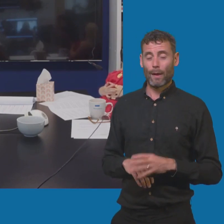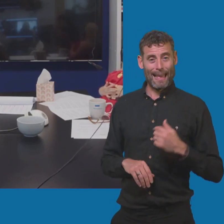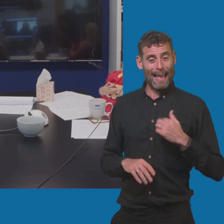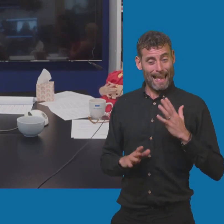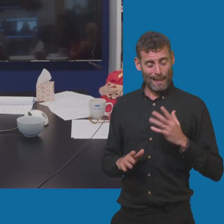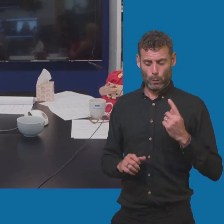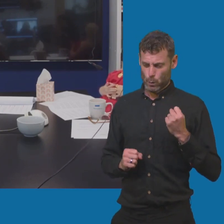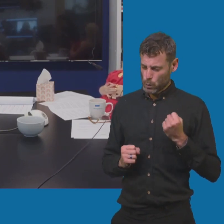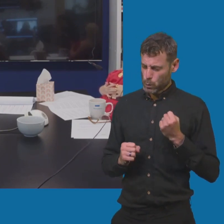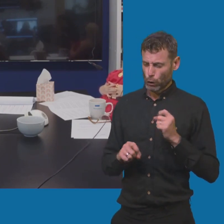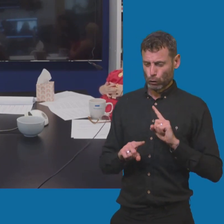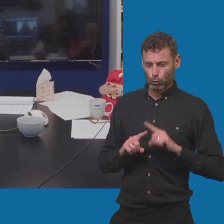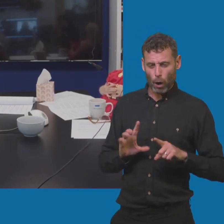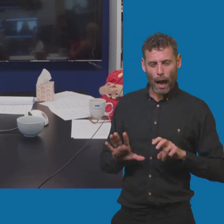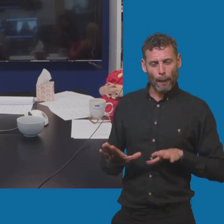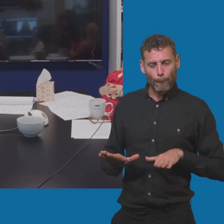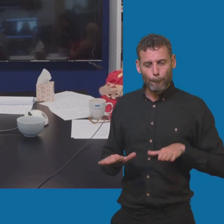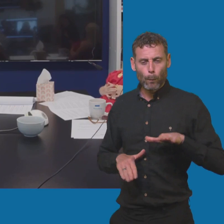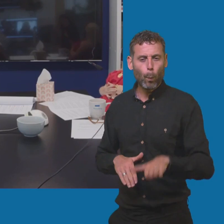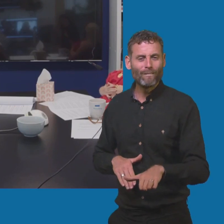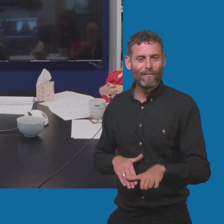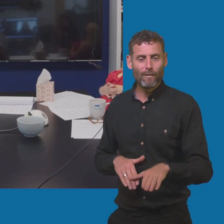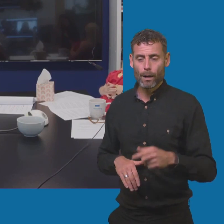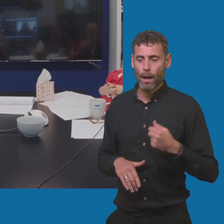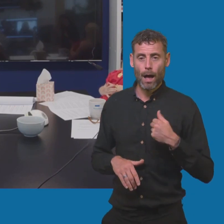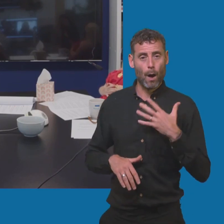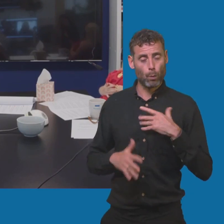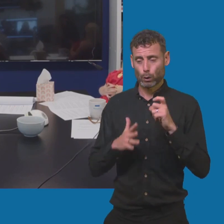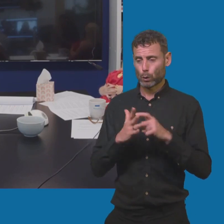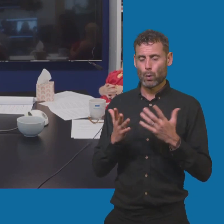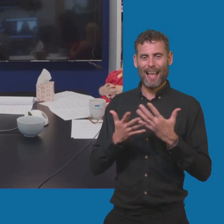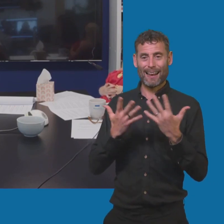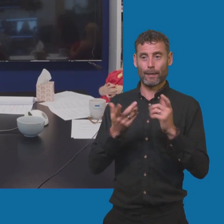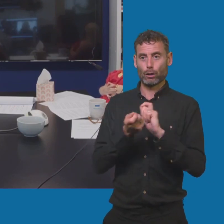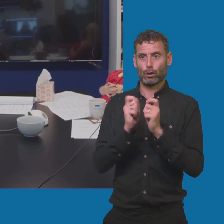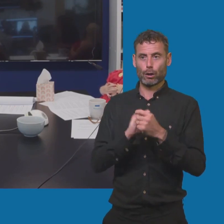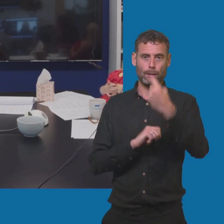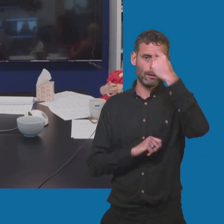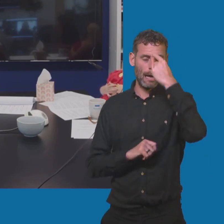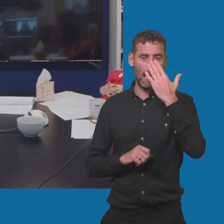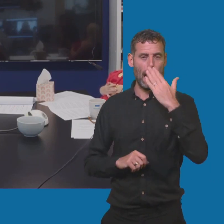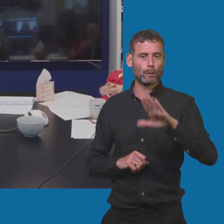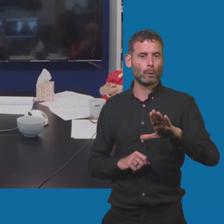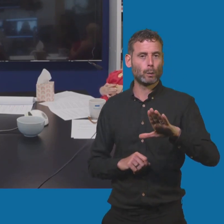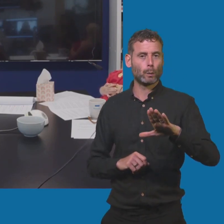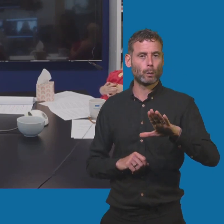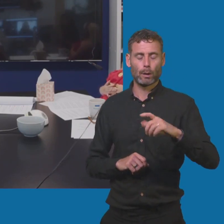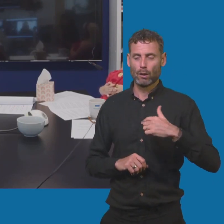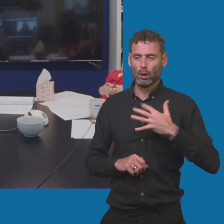okay, let me give it a try because I want to do anything to get out of this mindset. I want to do anything to get out of this state. So,